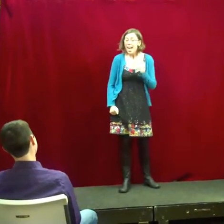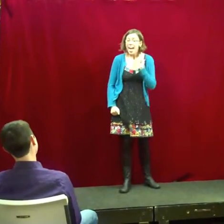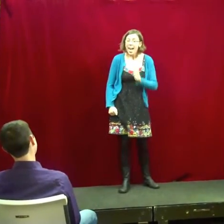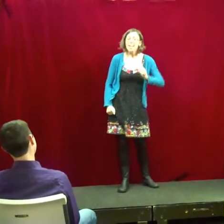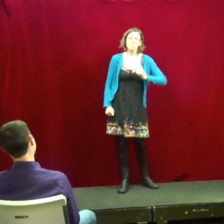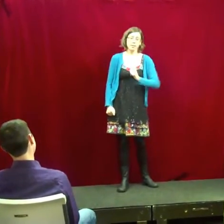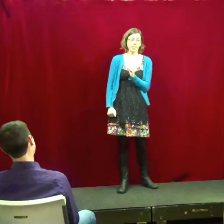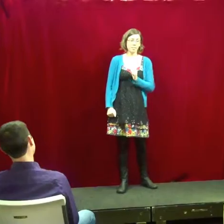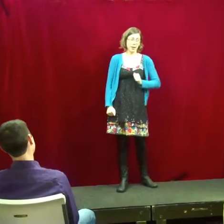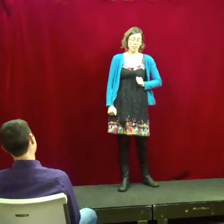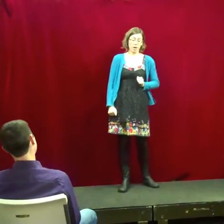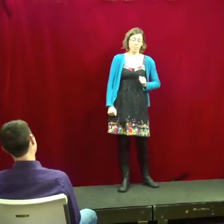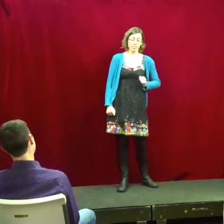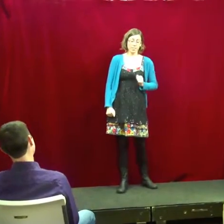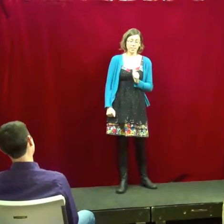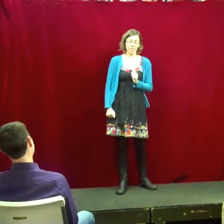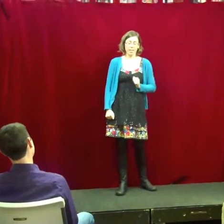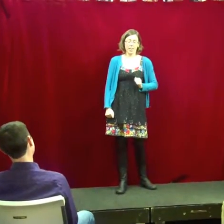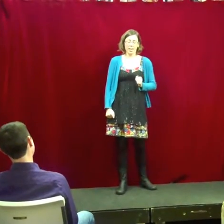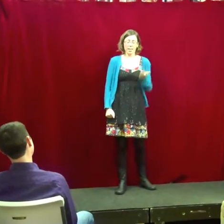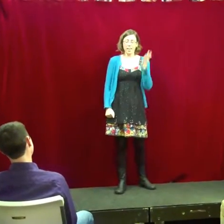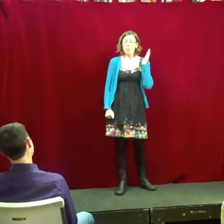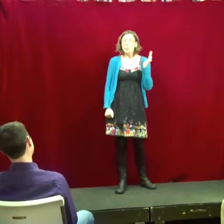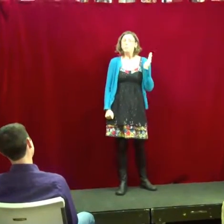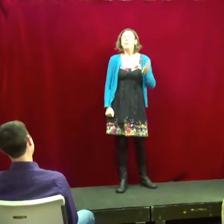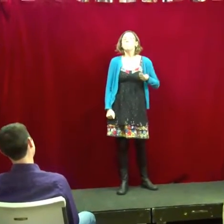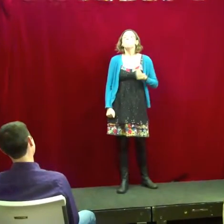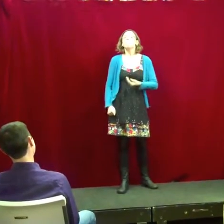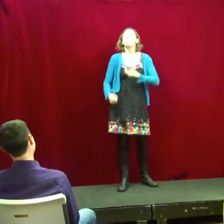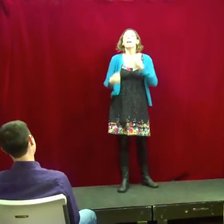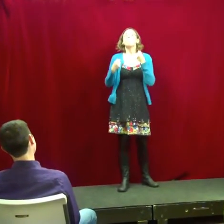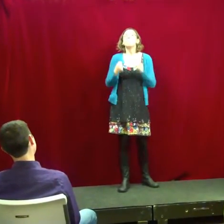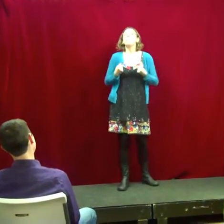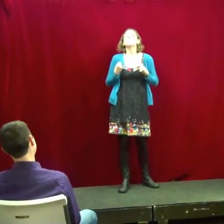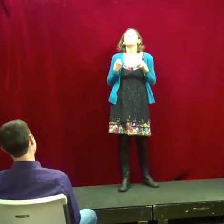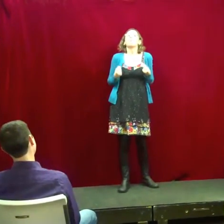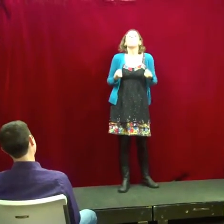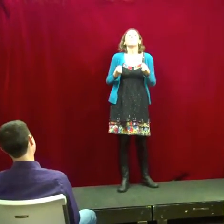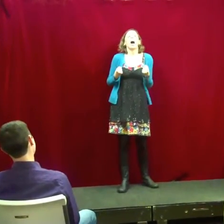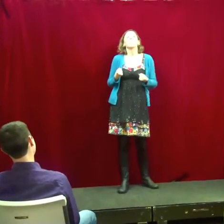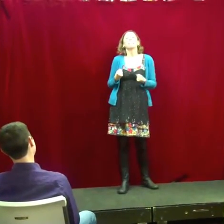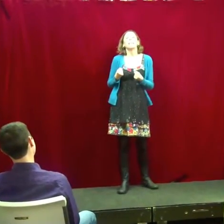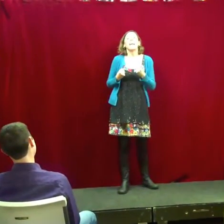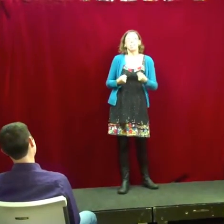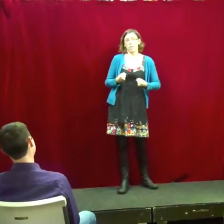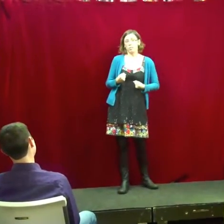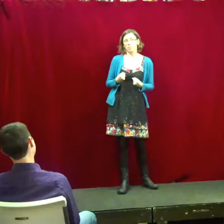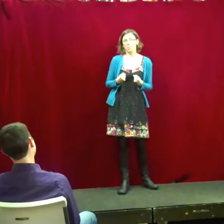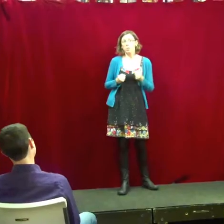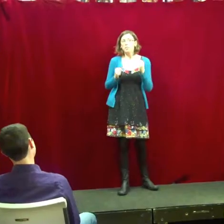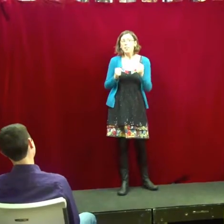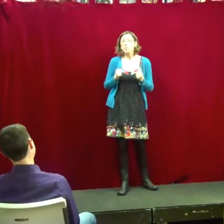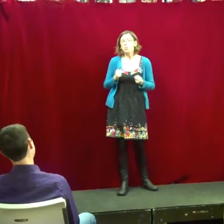had I been his best friend, it would have been my best friend obligation to eventually,